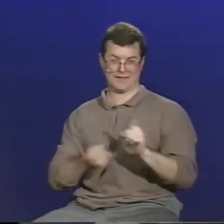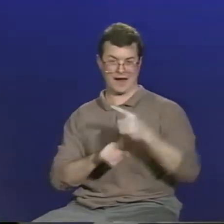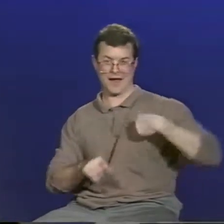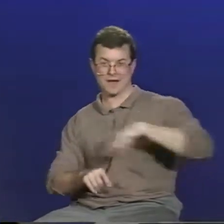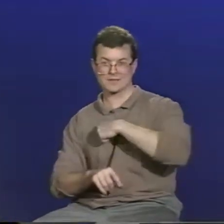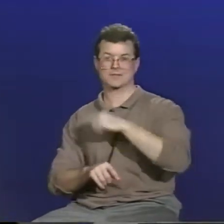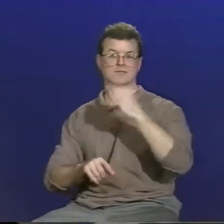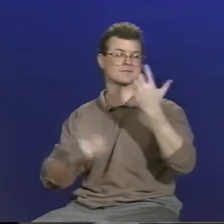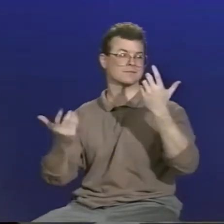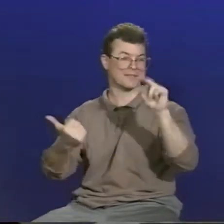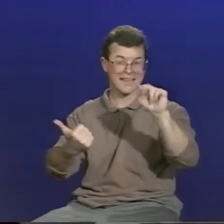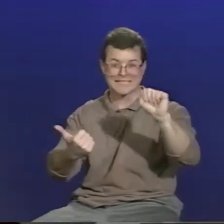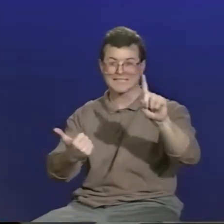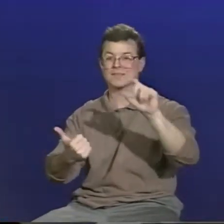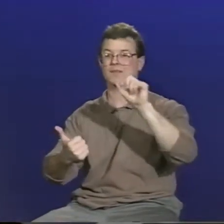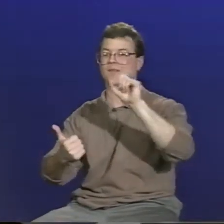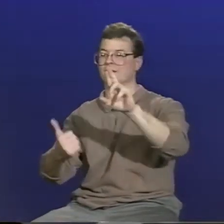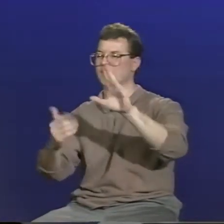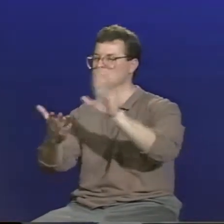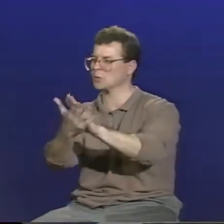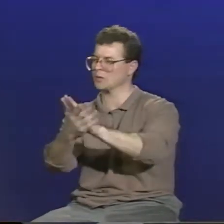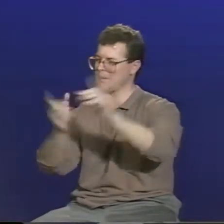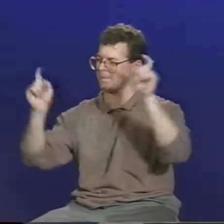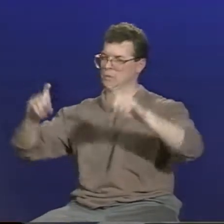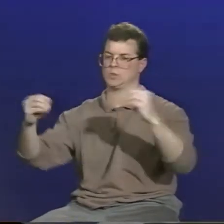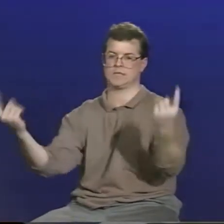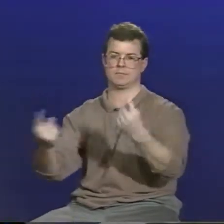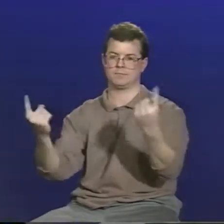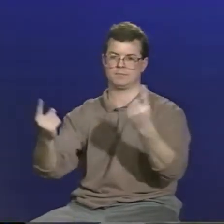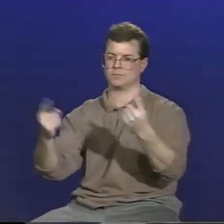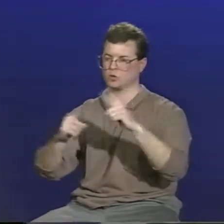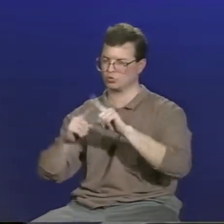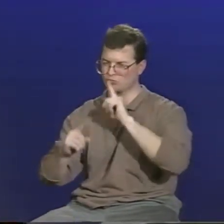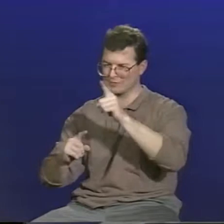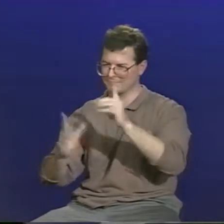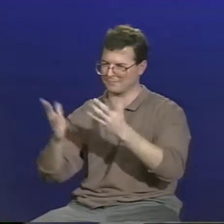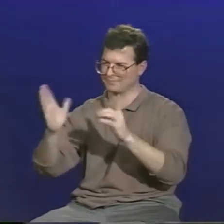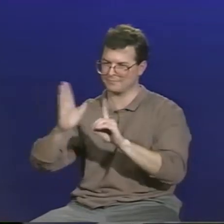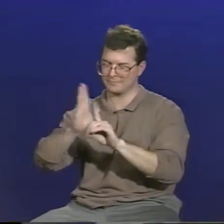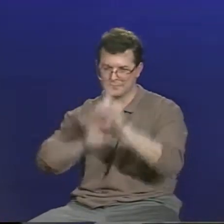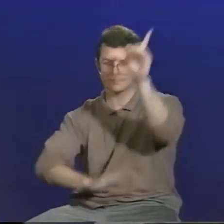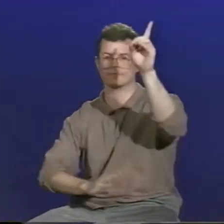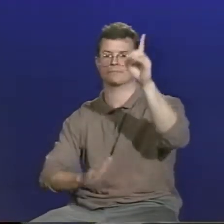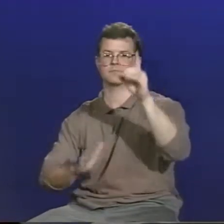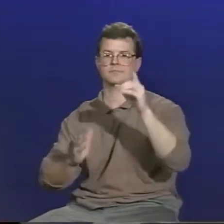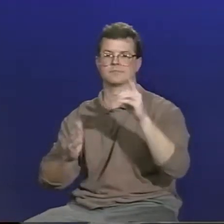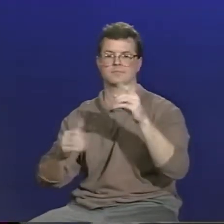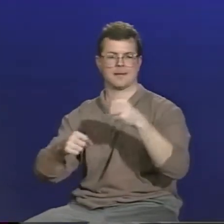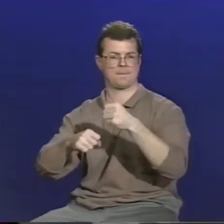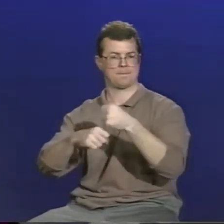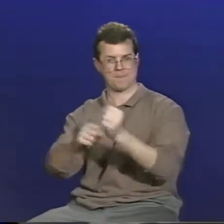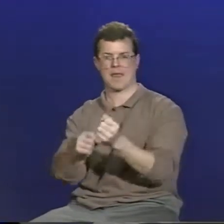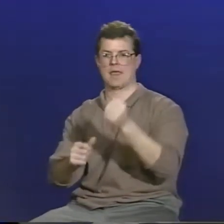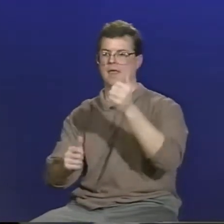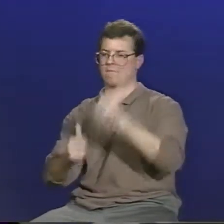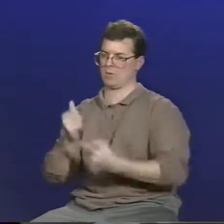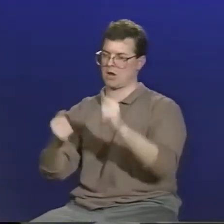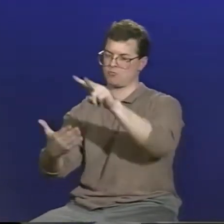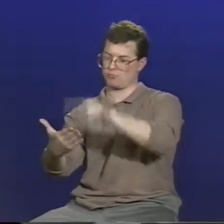So that's something that deaf leaders in the educational system and the National Association of the Deaf must address. We